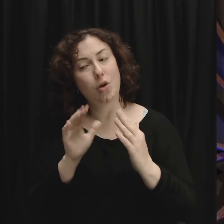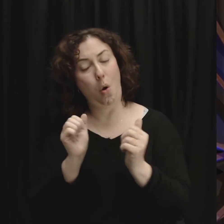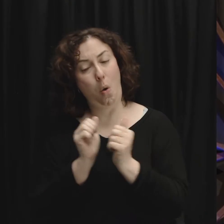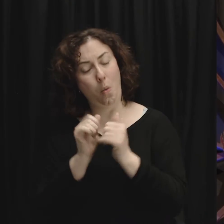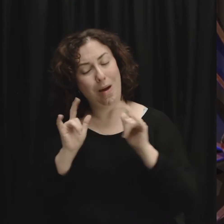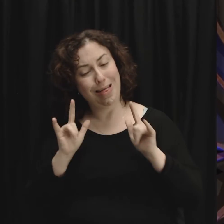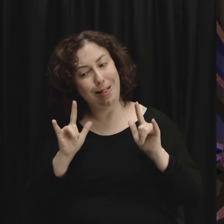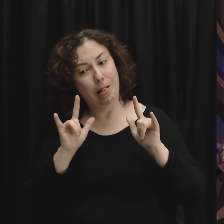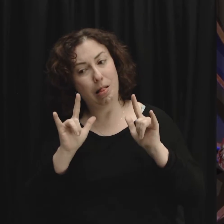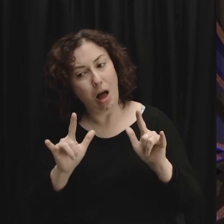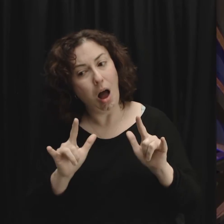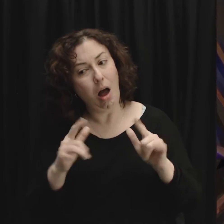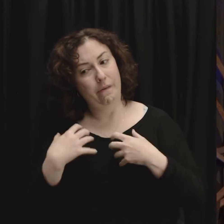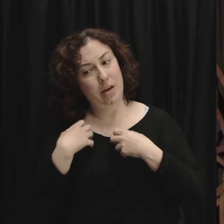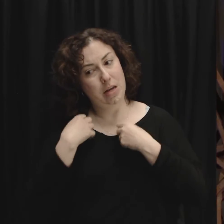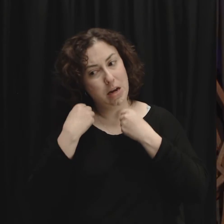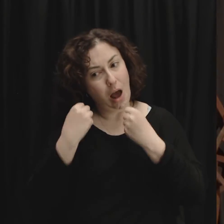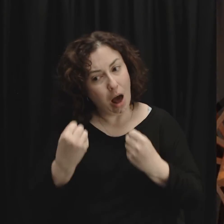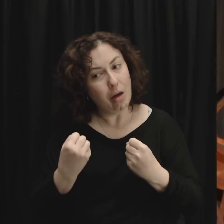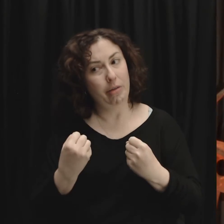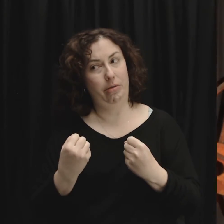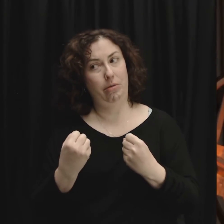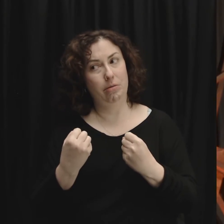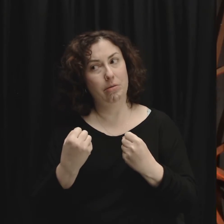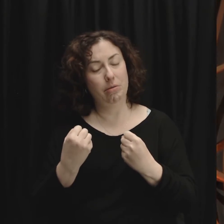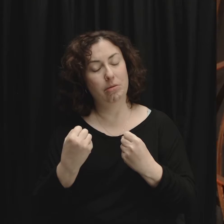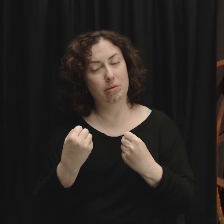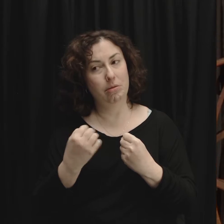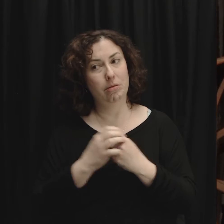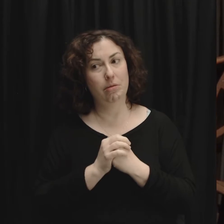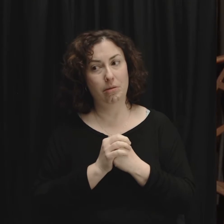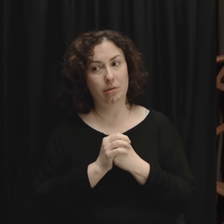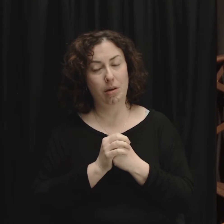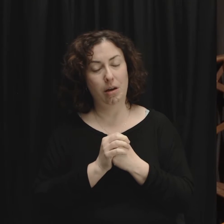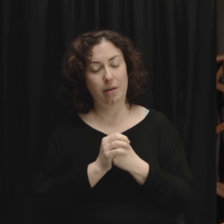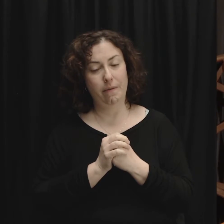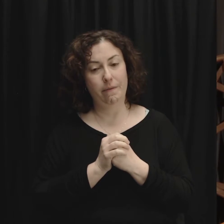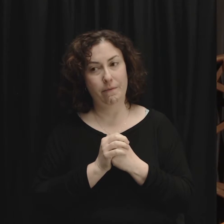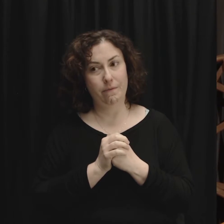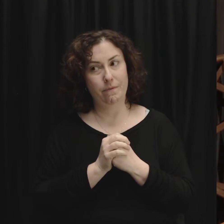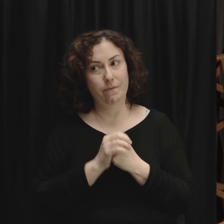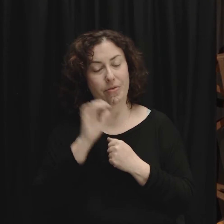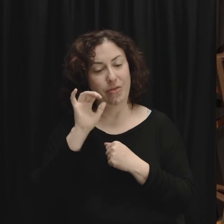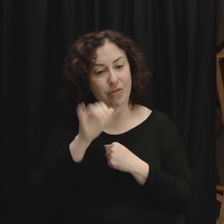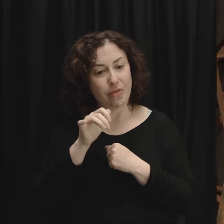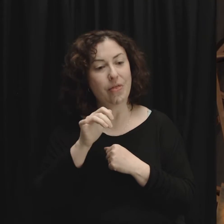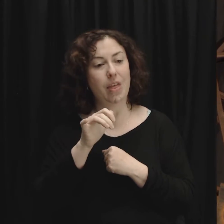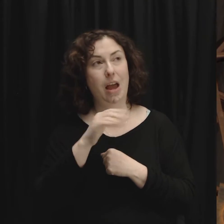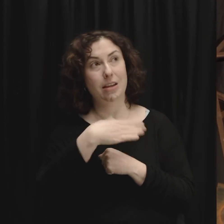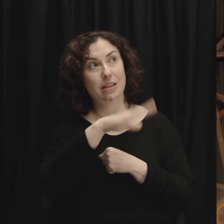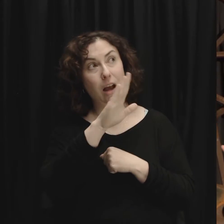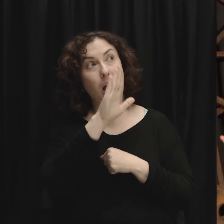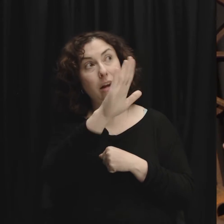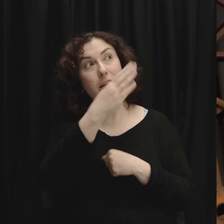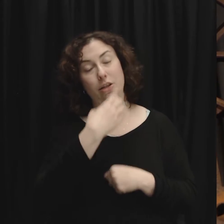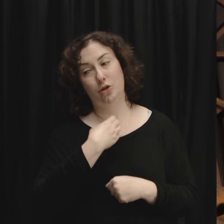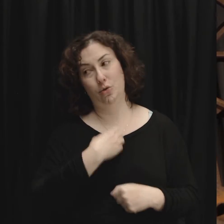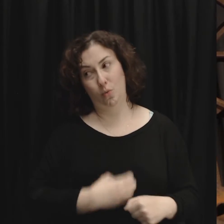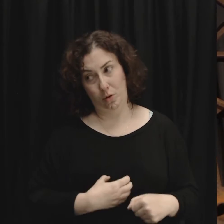emotionally secure way is the tools that Christ has given us to do this right and to live lives that are attractive where